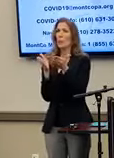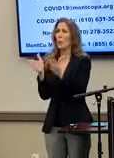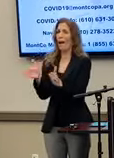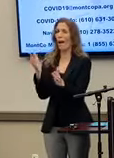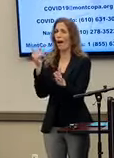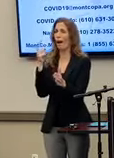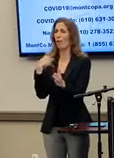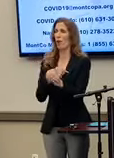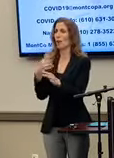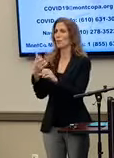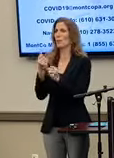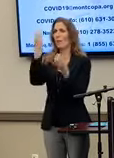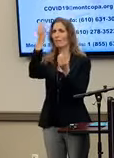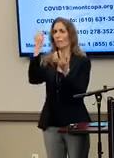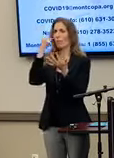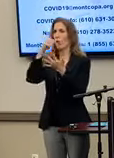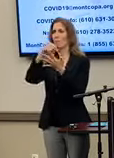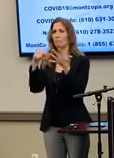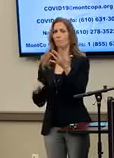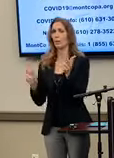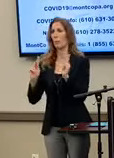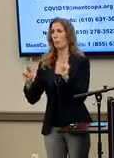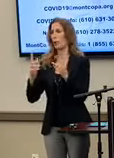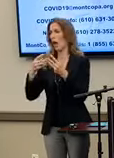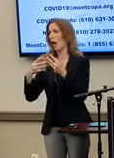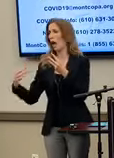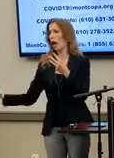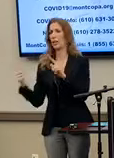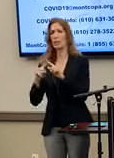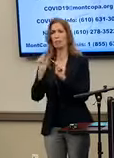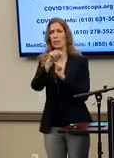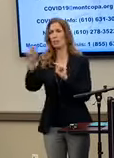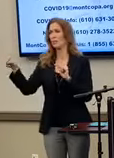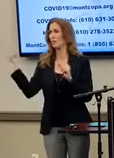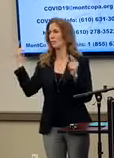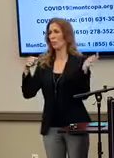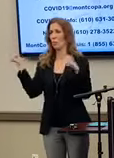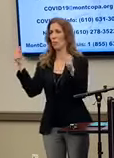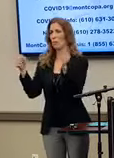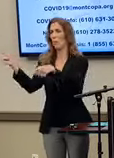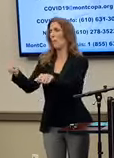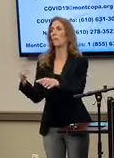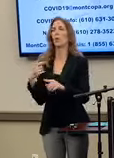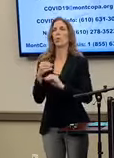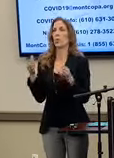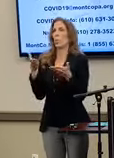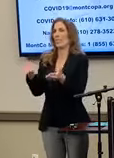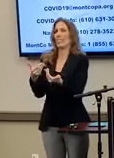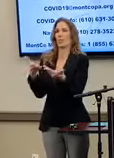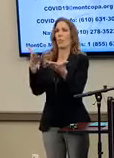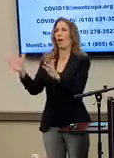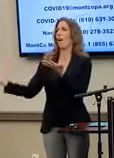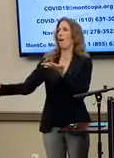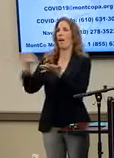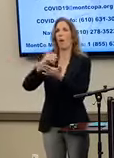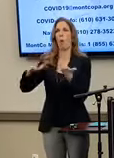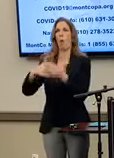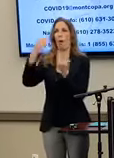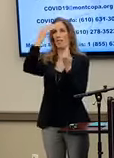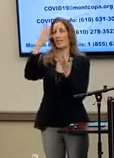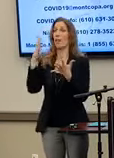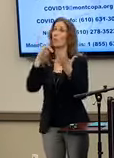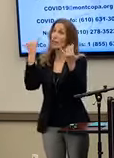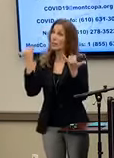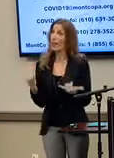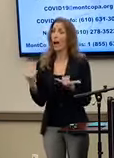the data back from everyone that we tested at our testing site. So at least for now, we can assure you that we